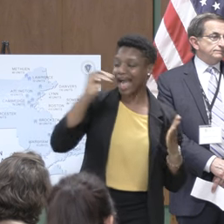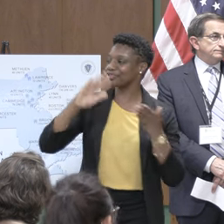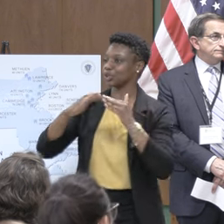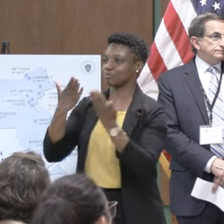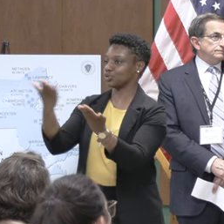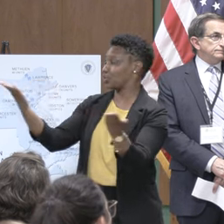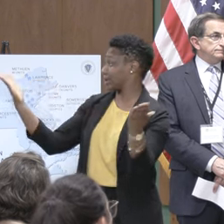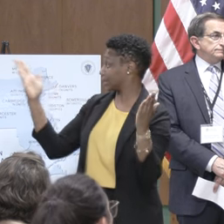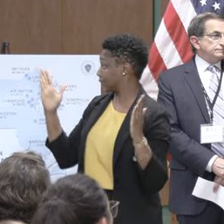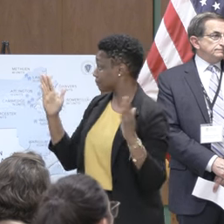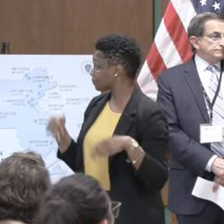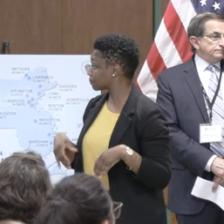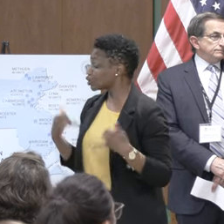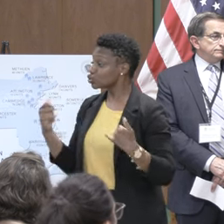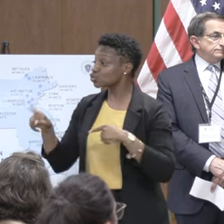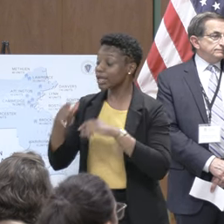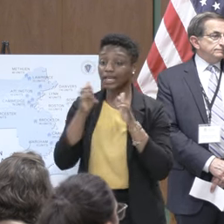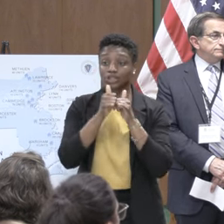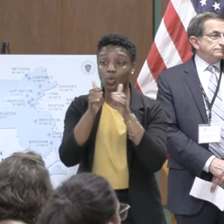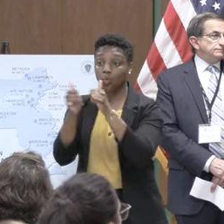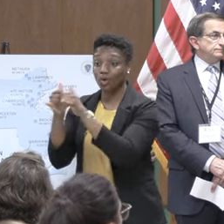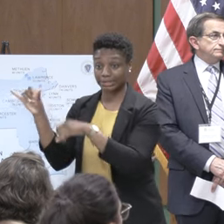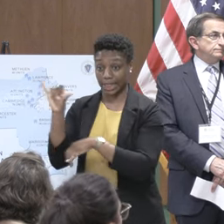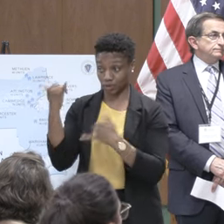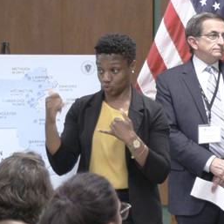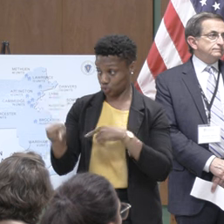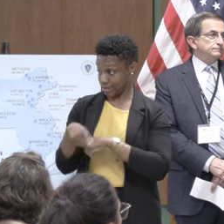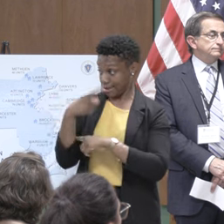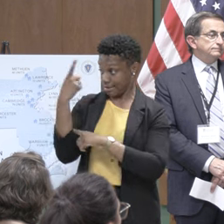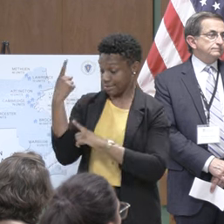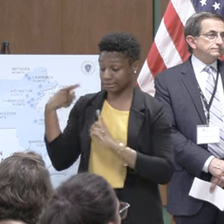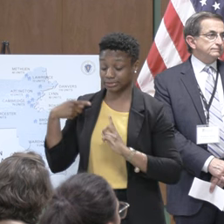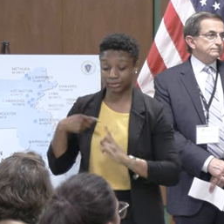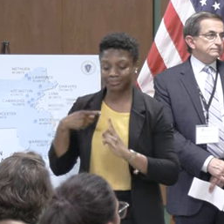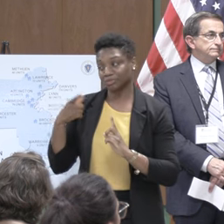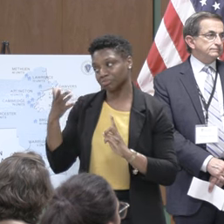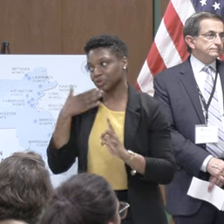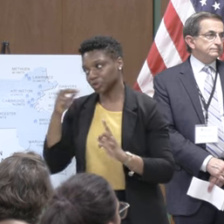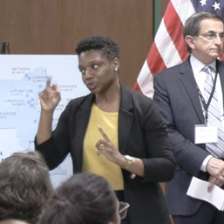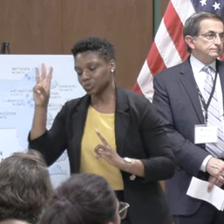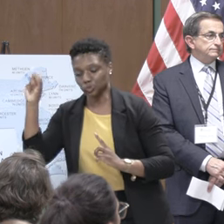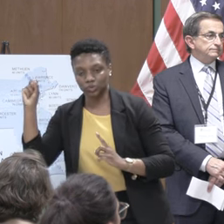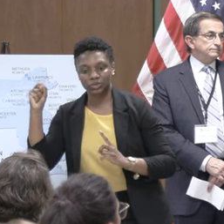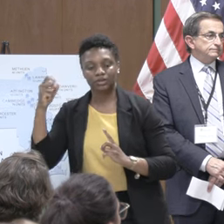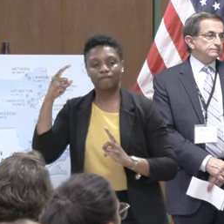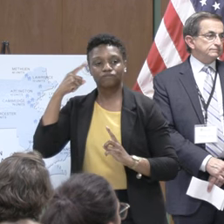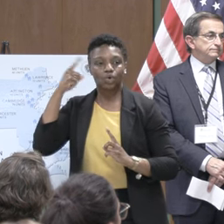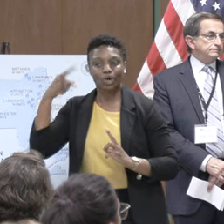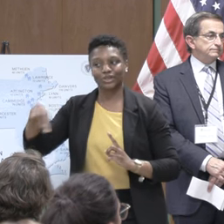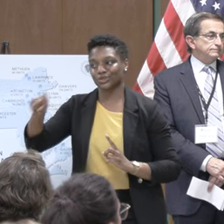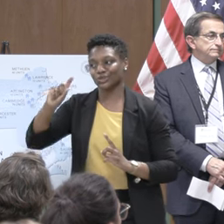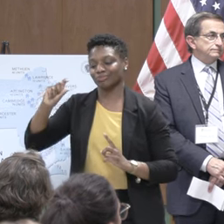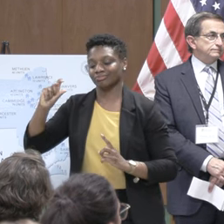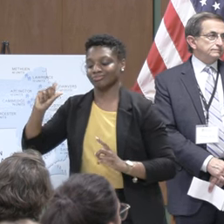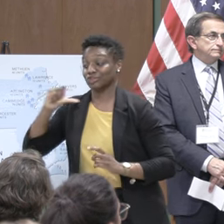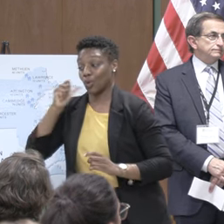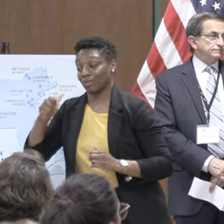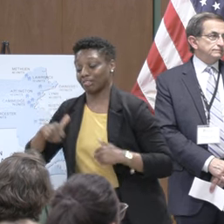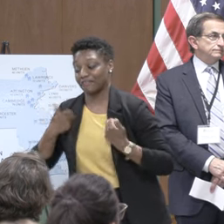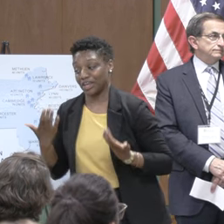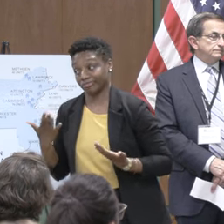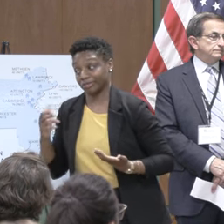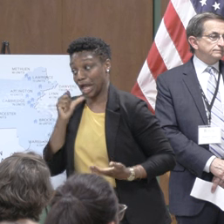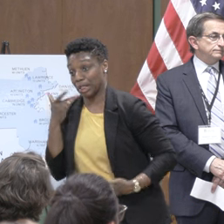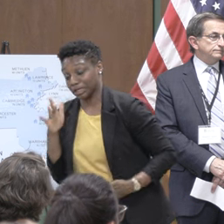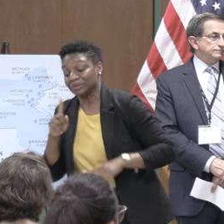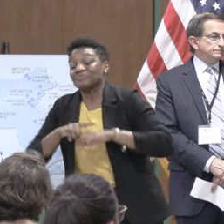today's awards fund developments like this one the good news is for those not lucky enough to live in Danvers we're